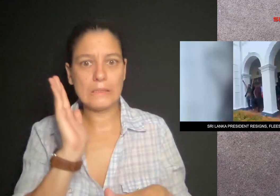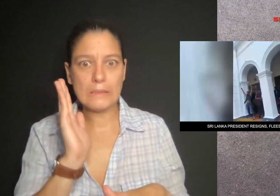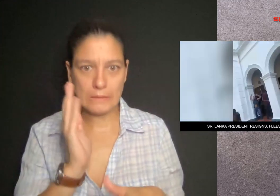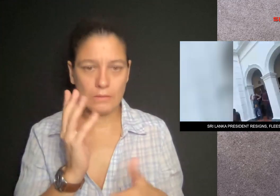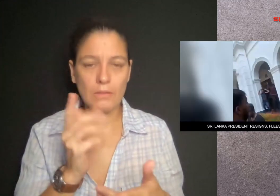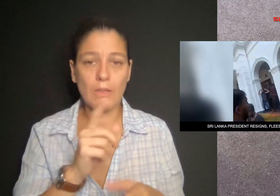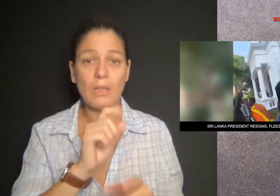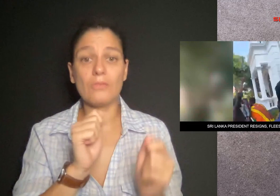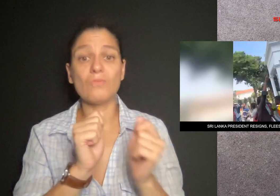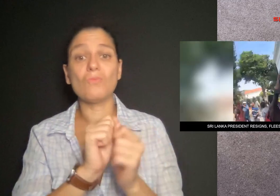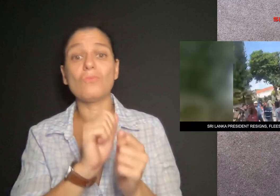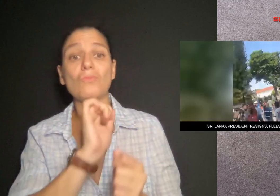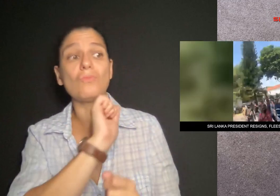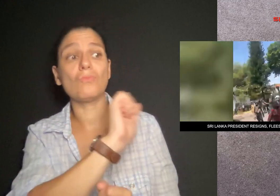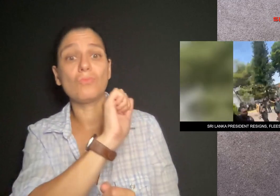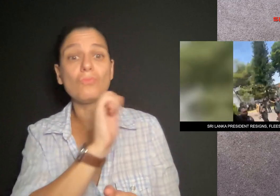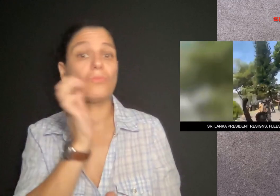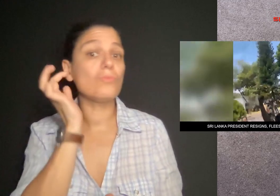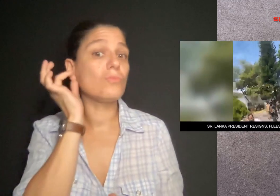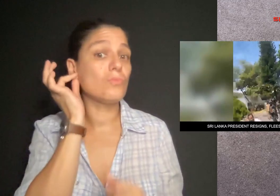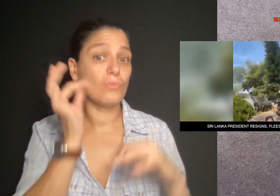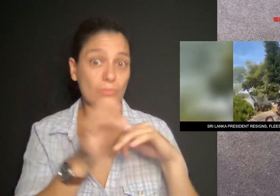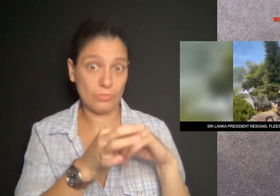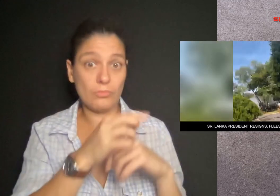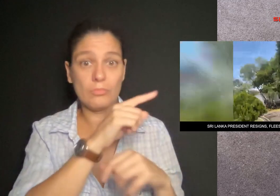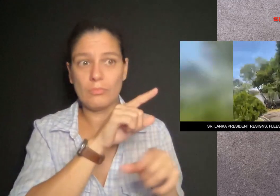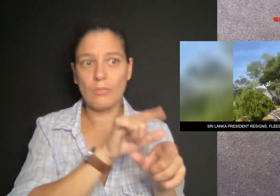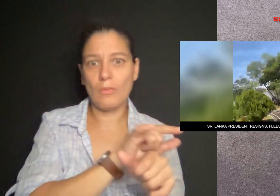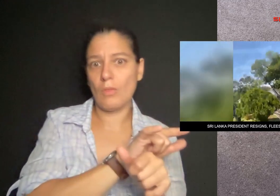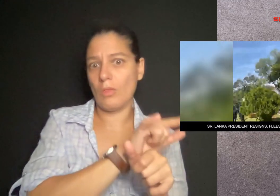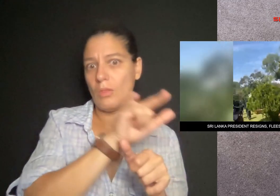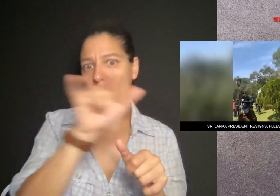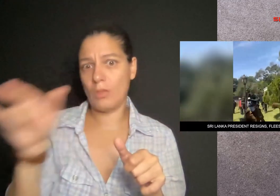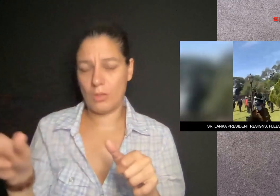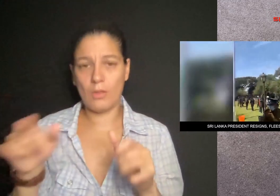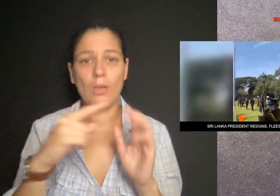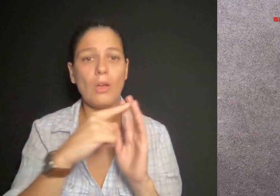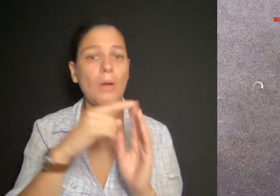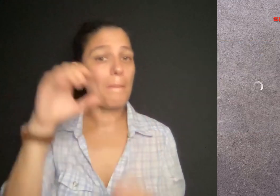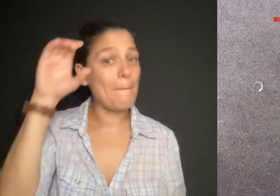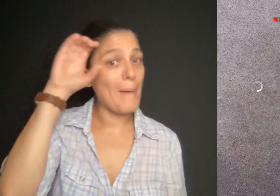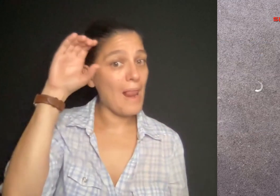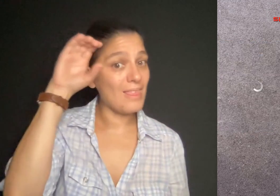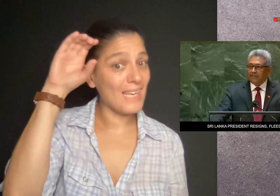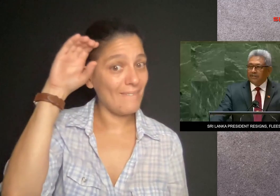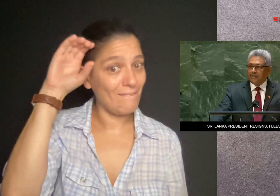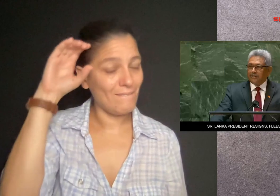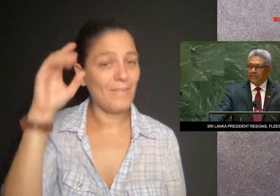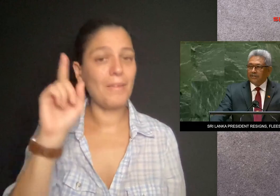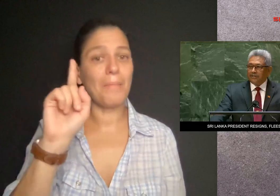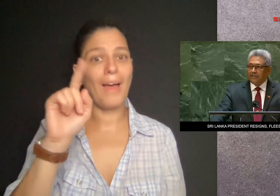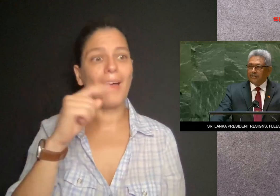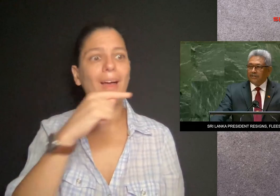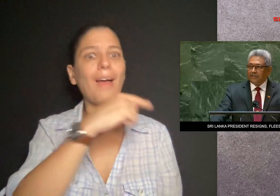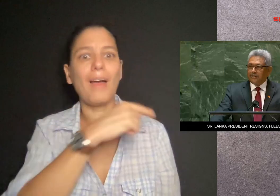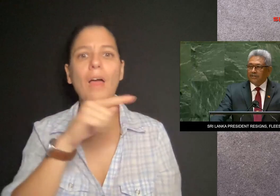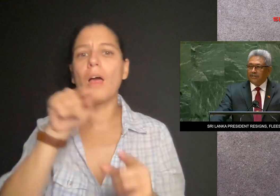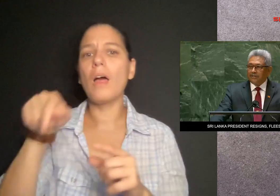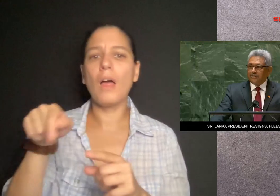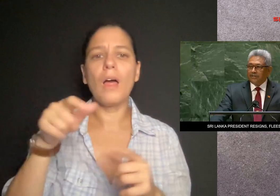Shortly after Rajapakska was scheduled to step down, he and his wife fled the country to the Maldives.